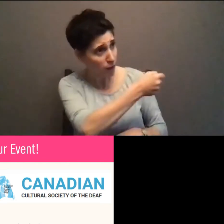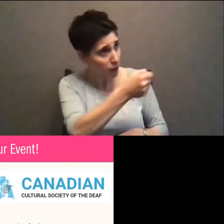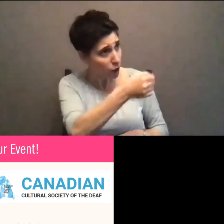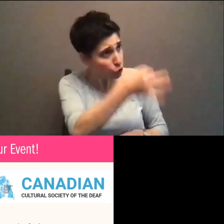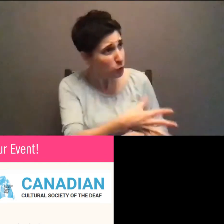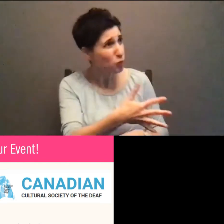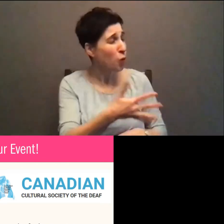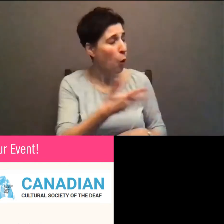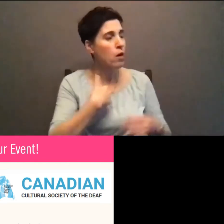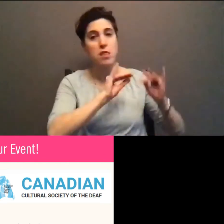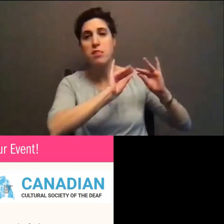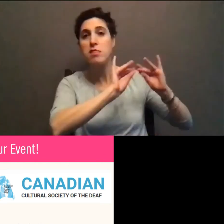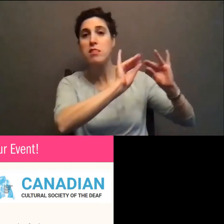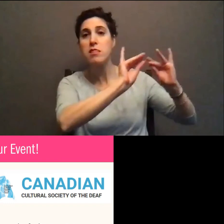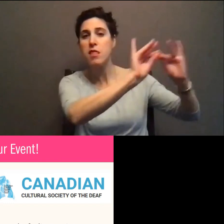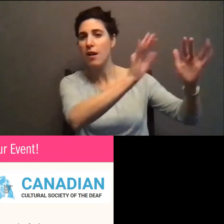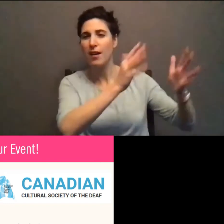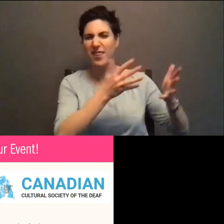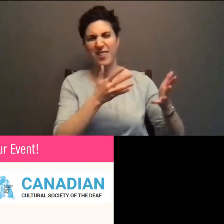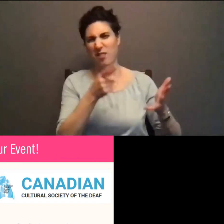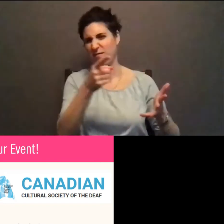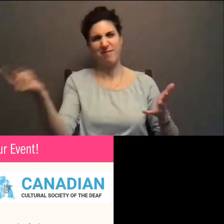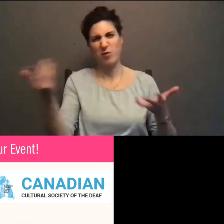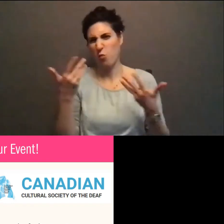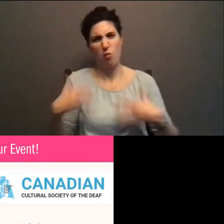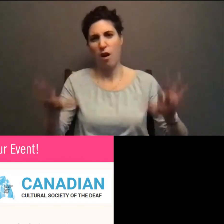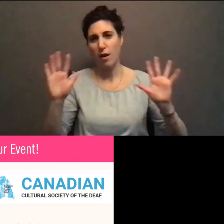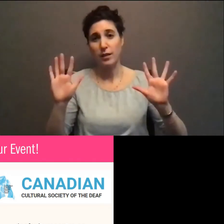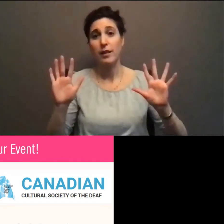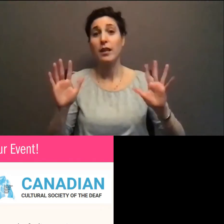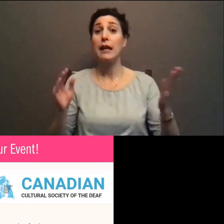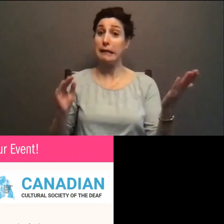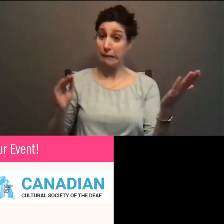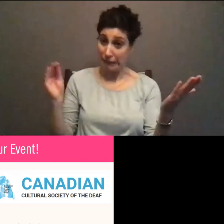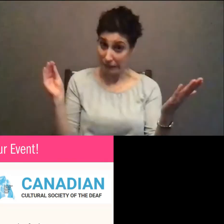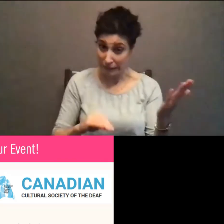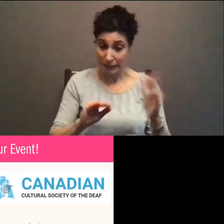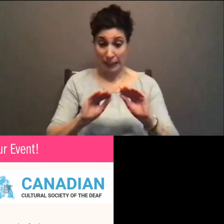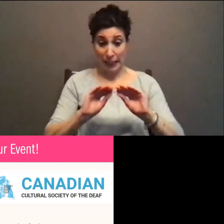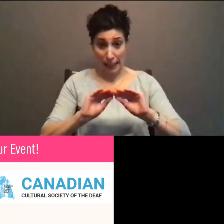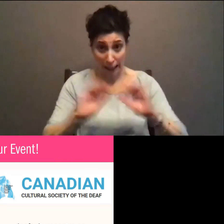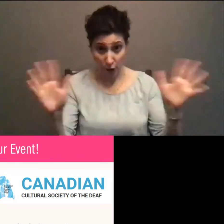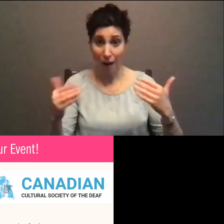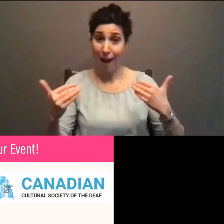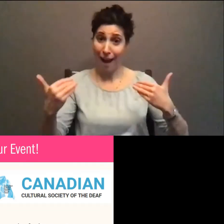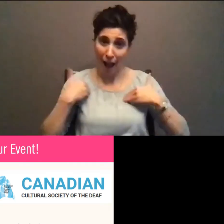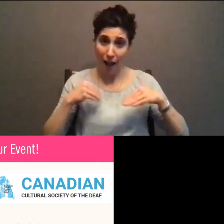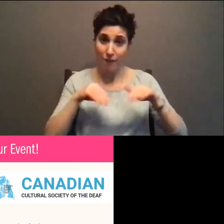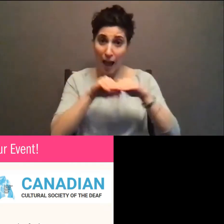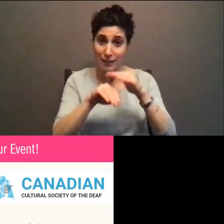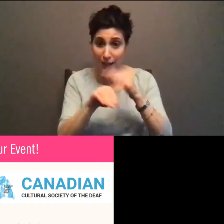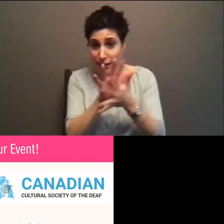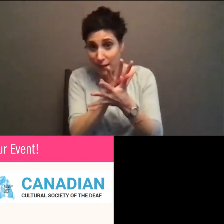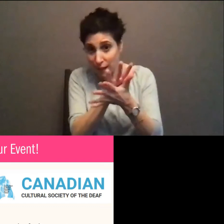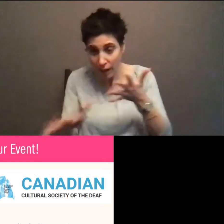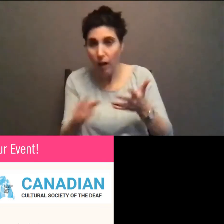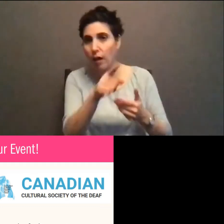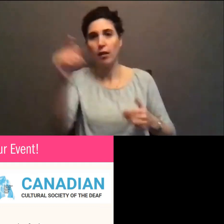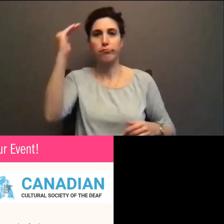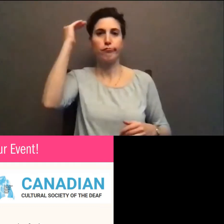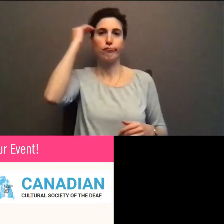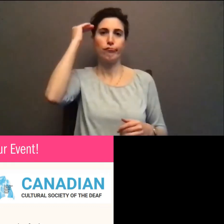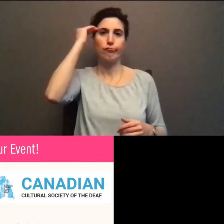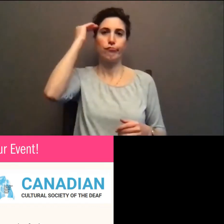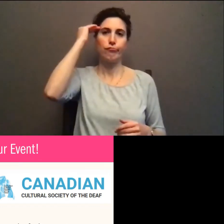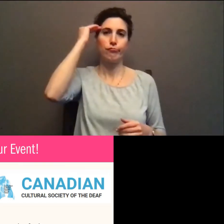needs are. So it's really great when we can provide that information up front because it does two things. One, it